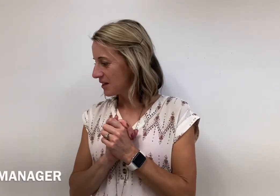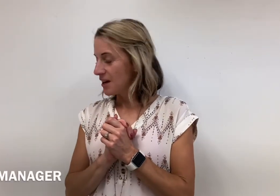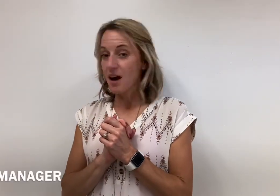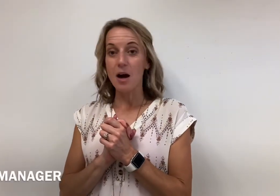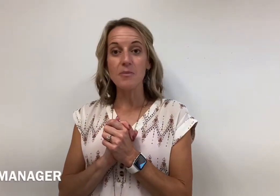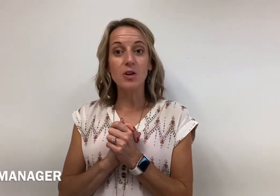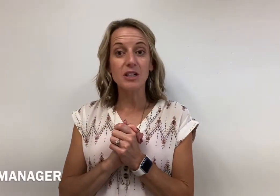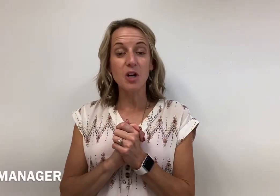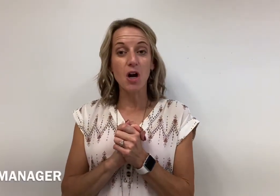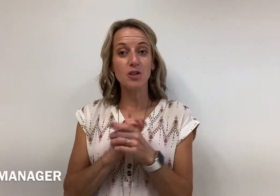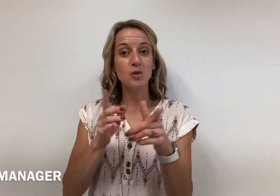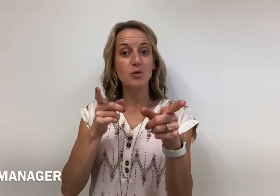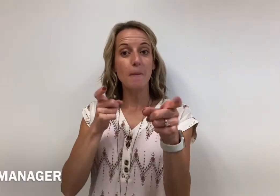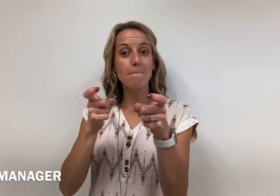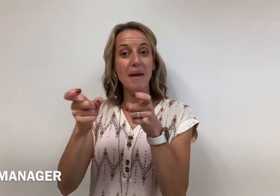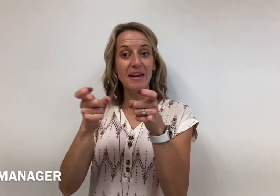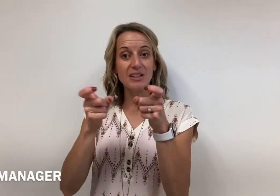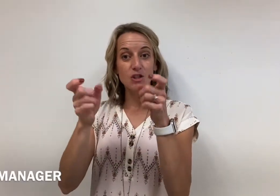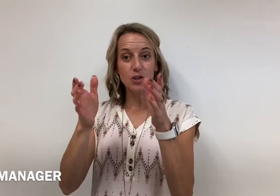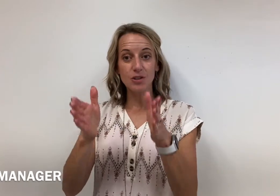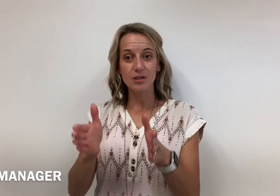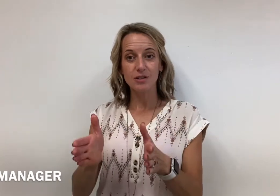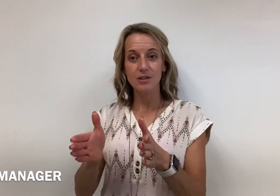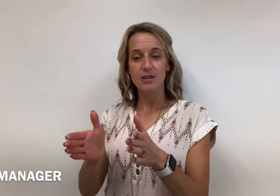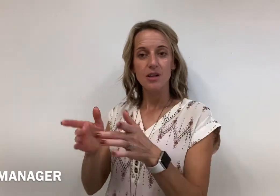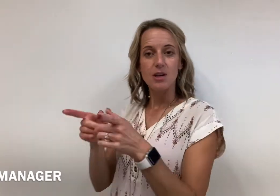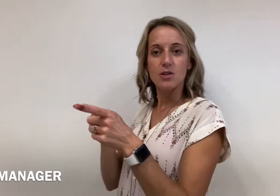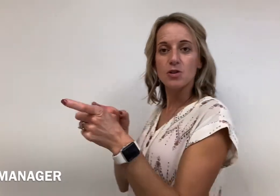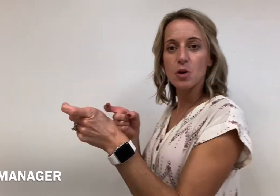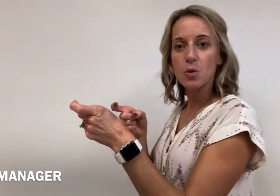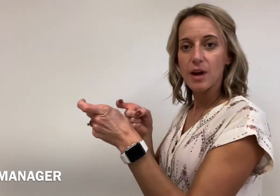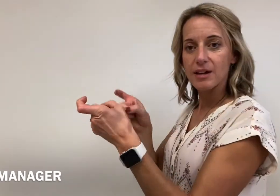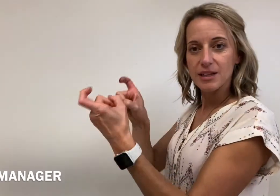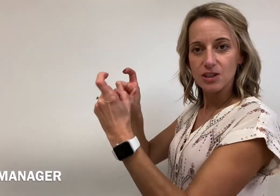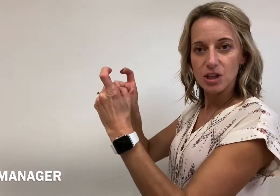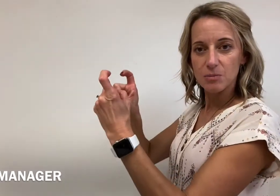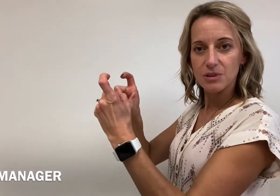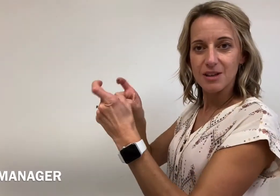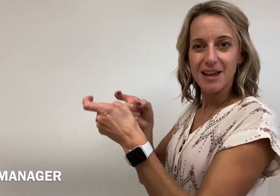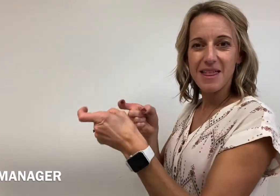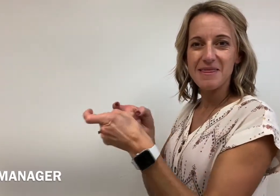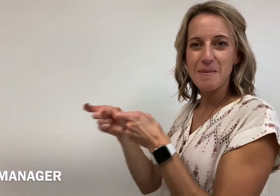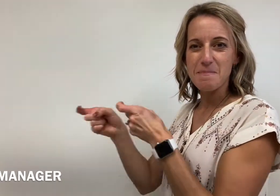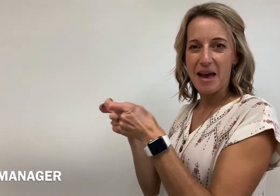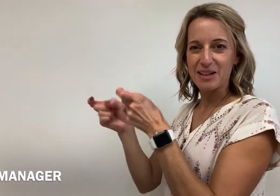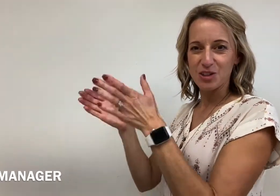Um, they're going to talk to the manager. So, X handshapes, the manager.